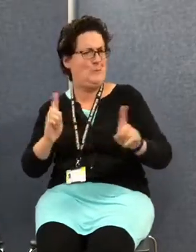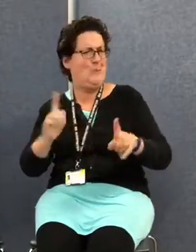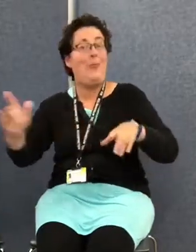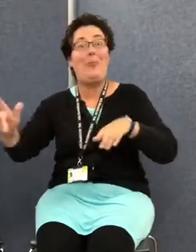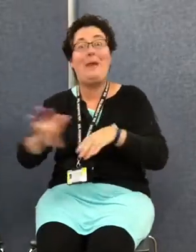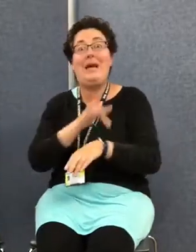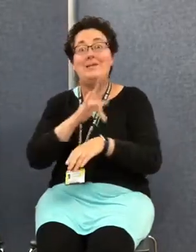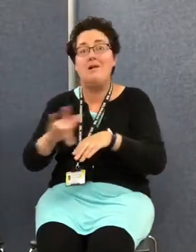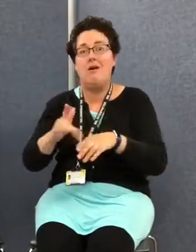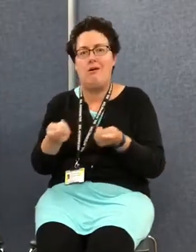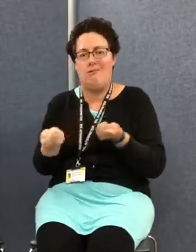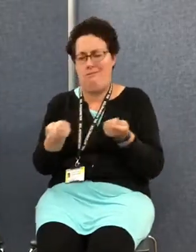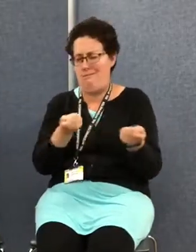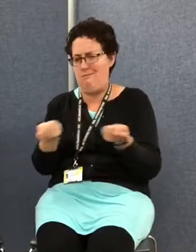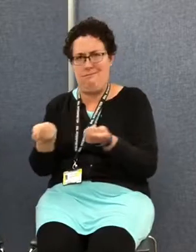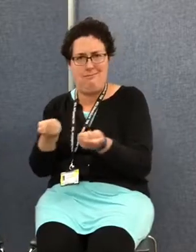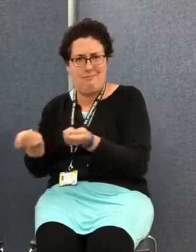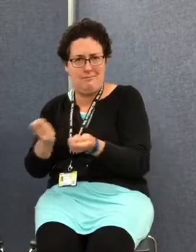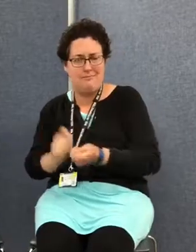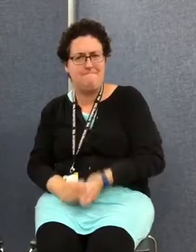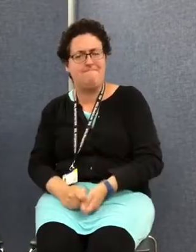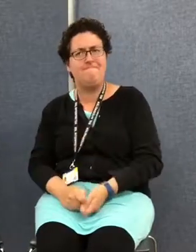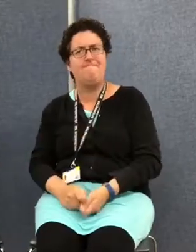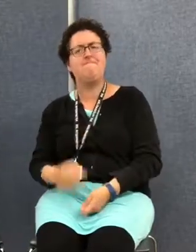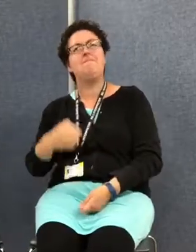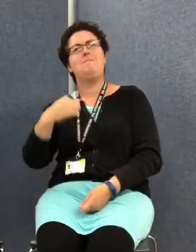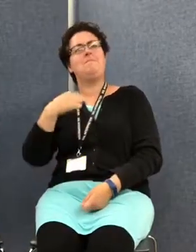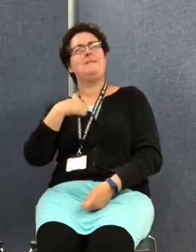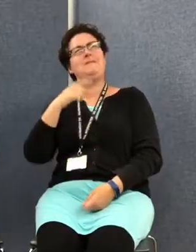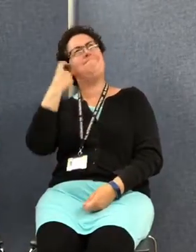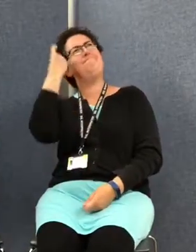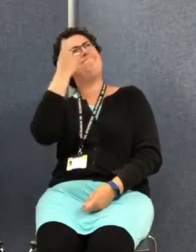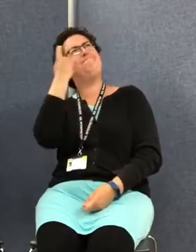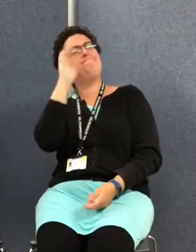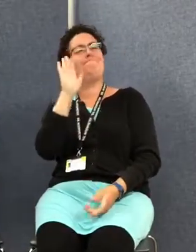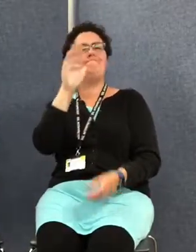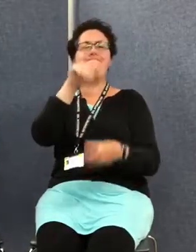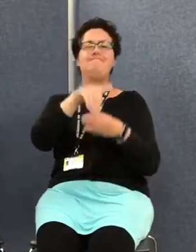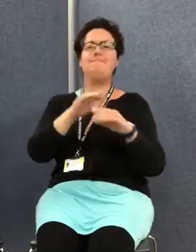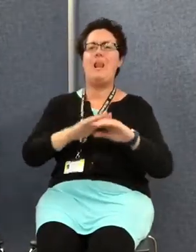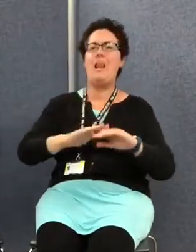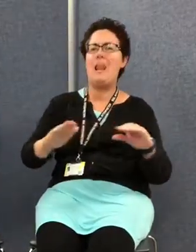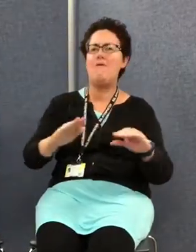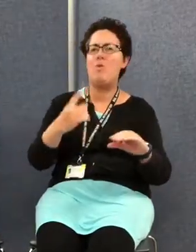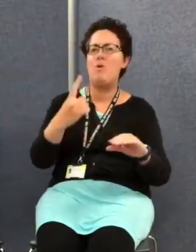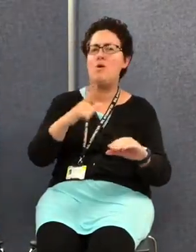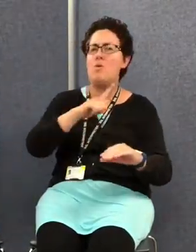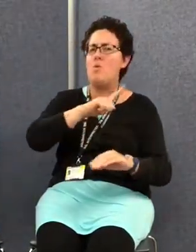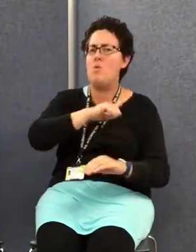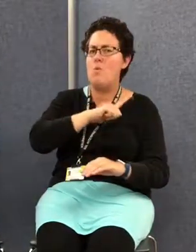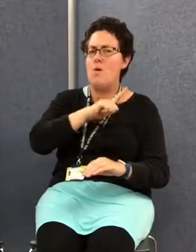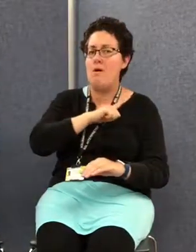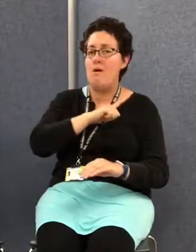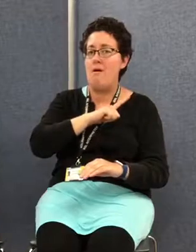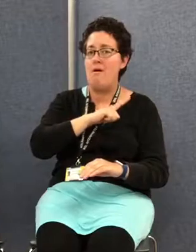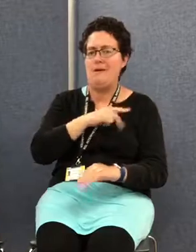I decided to join the Level 1 course because there are a lot of Deaf members of staff here at